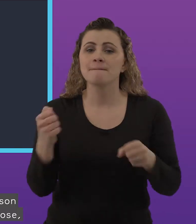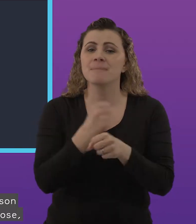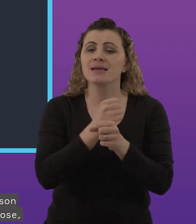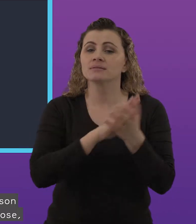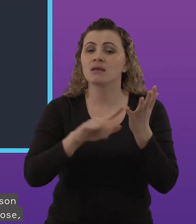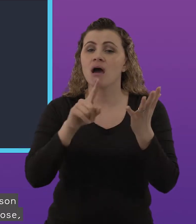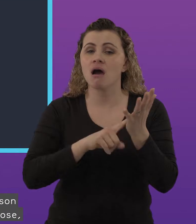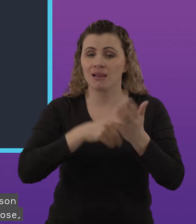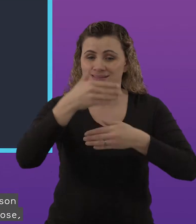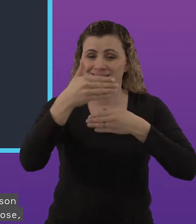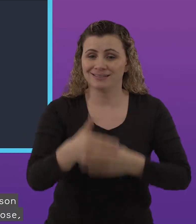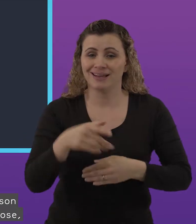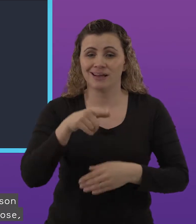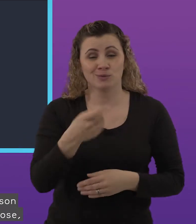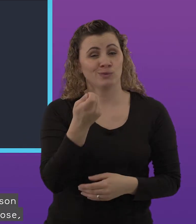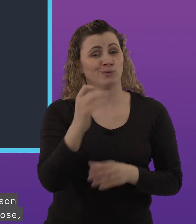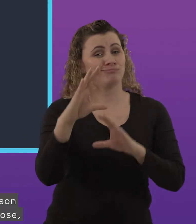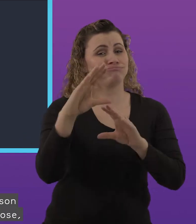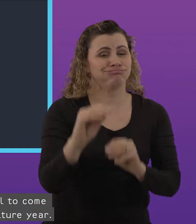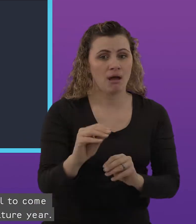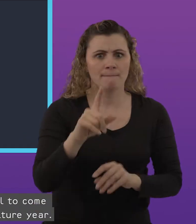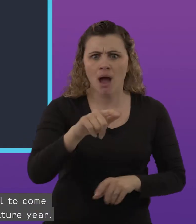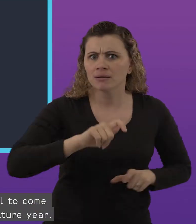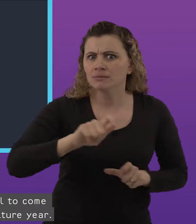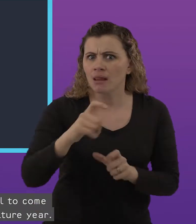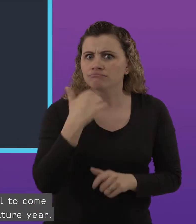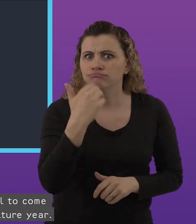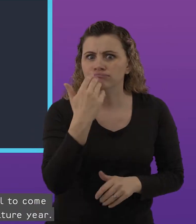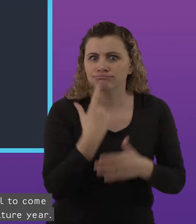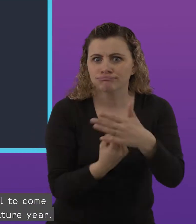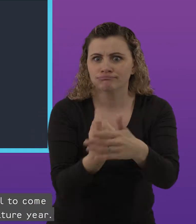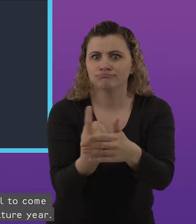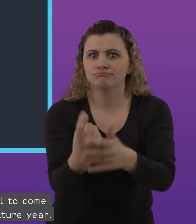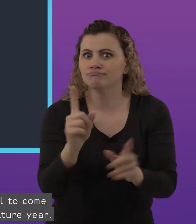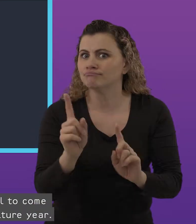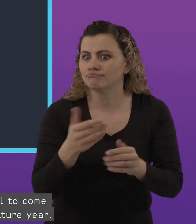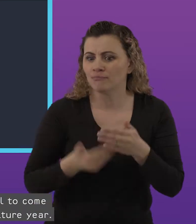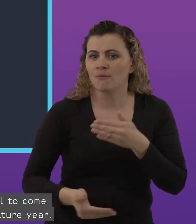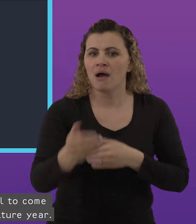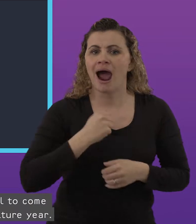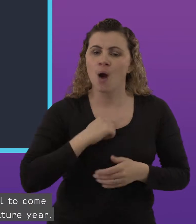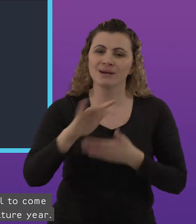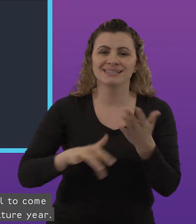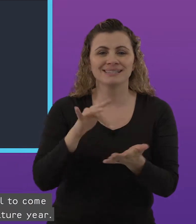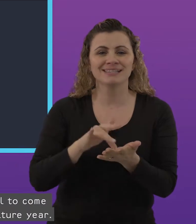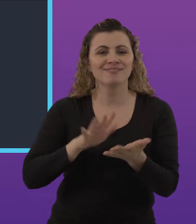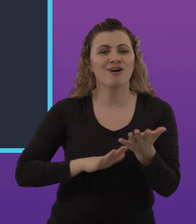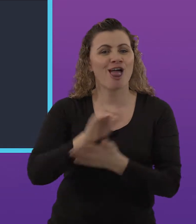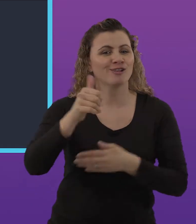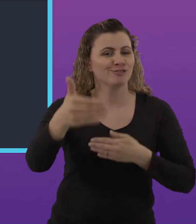The Made in Hull season may have come to a close but there's plenty more still to come in the rest of our City of Culture year.